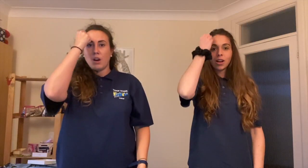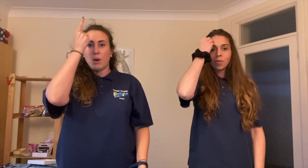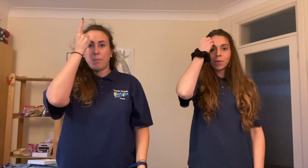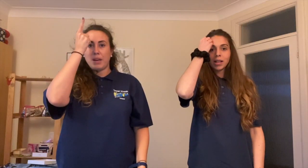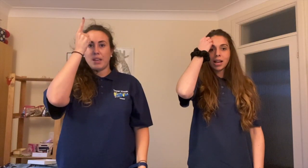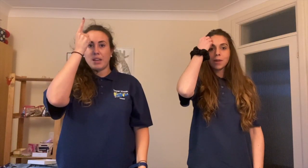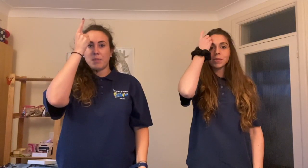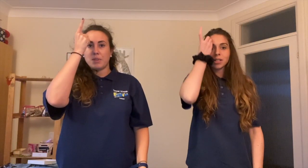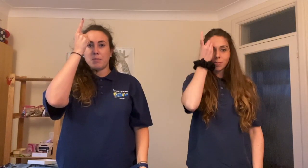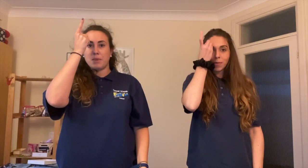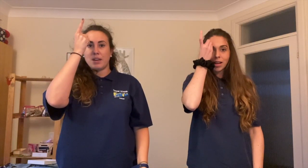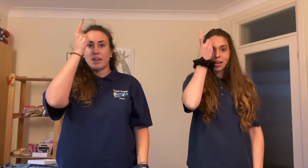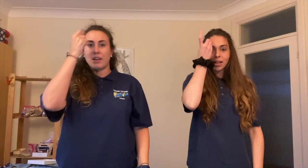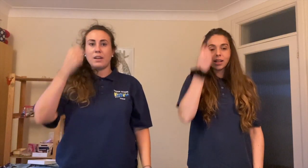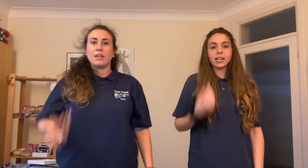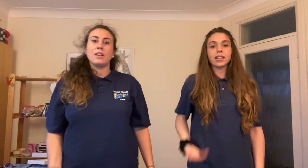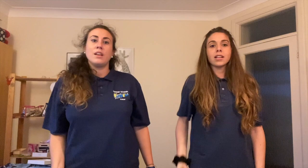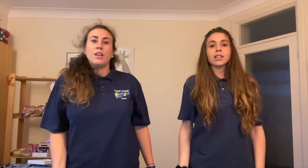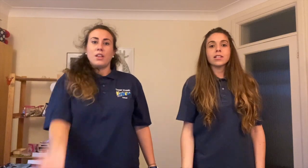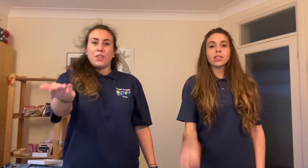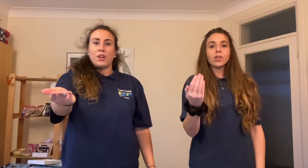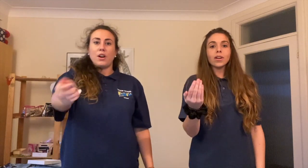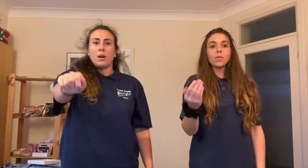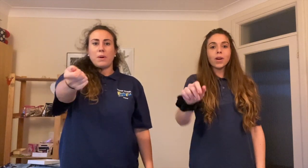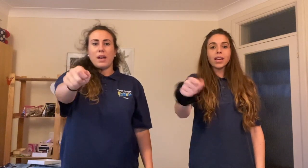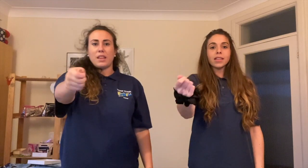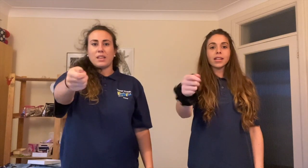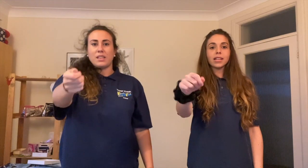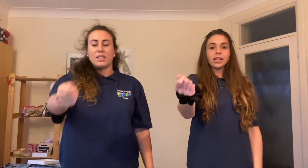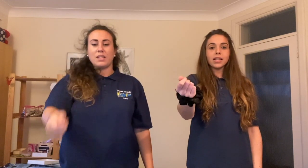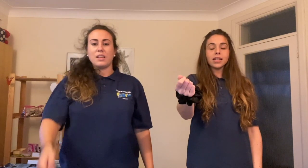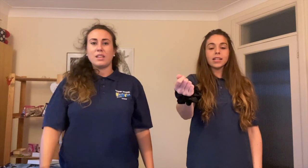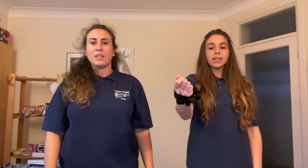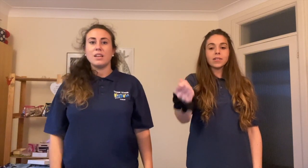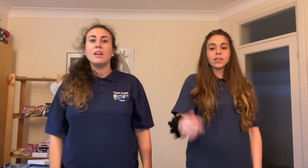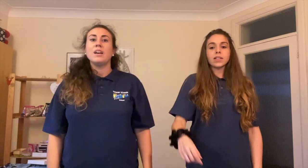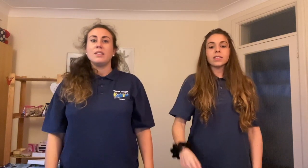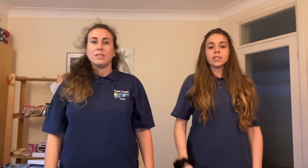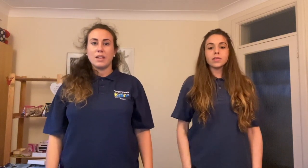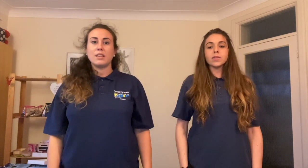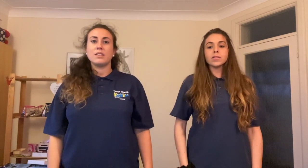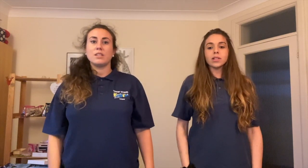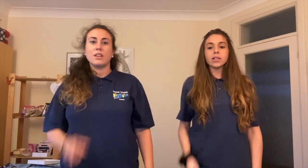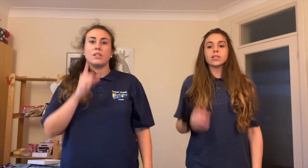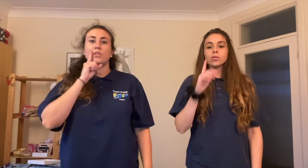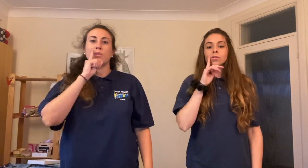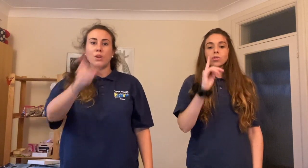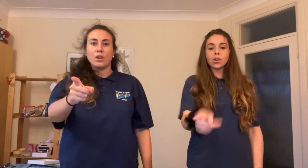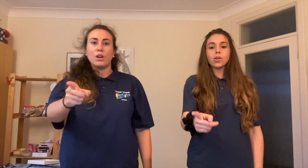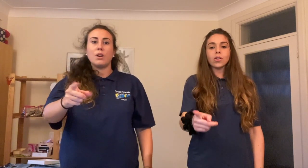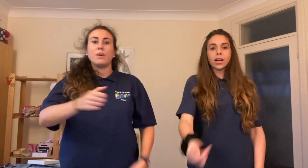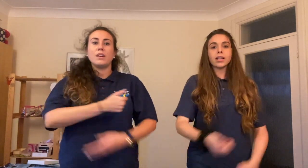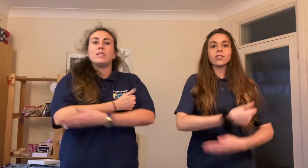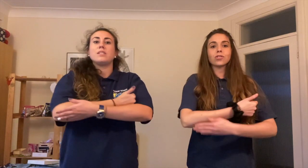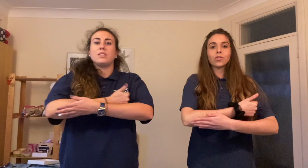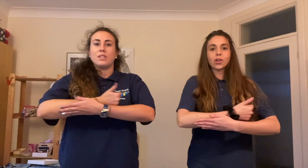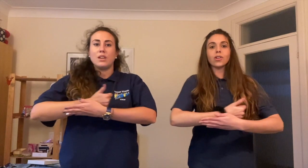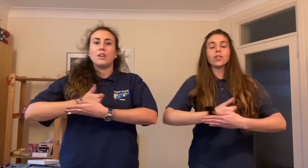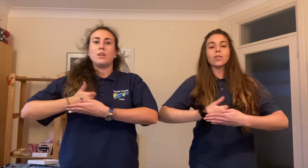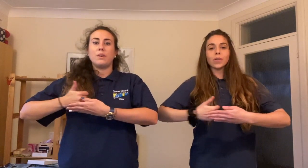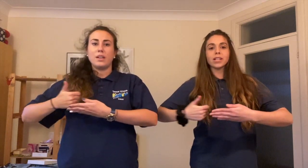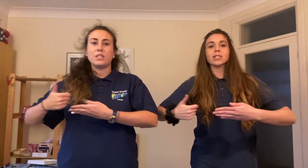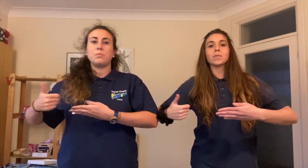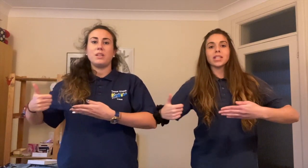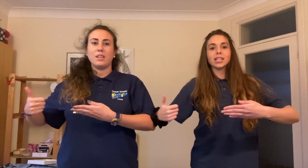Open up their minds Throw away the key Tell them that you are and you'll